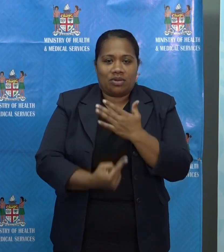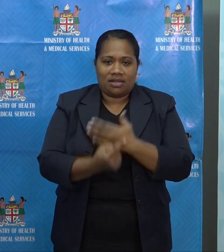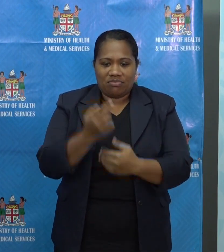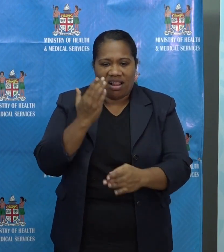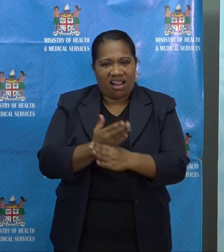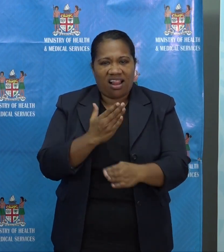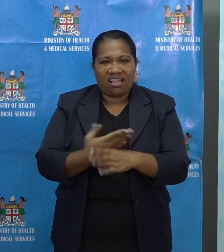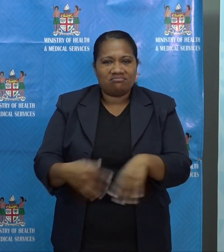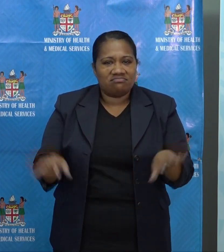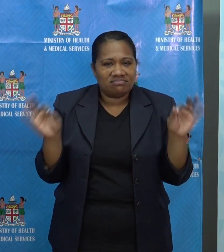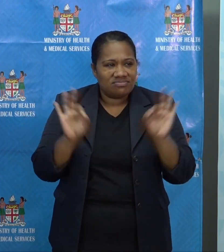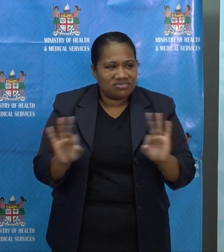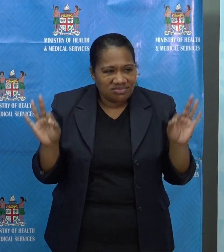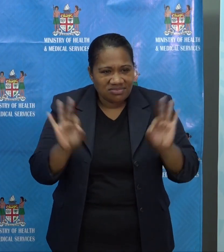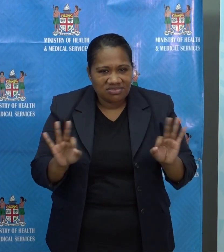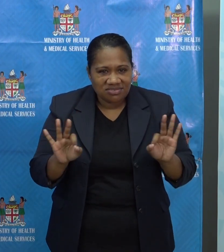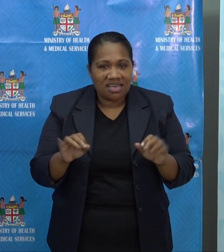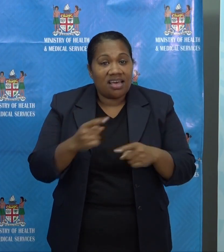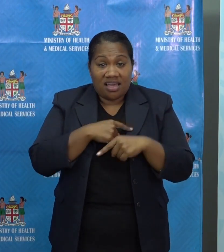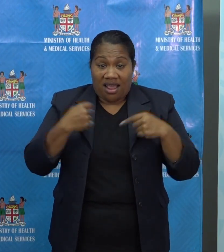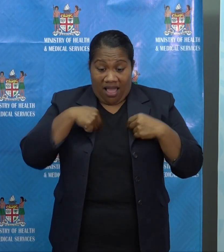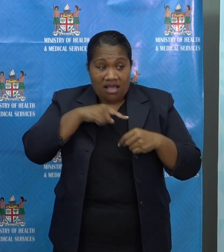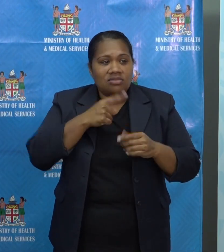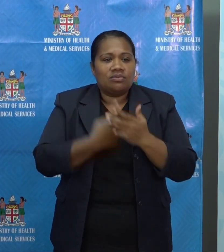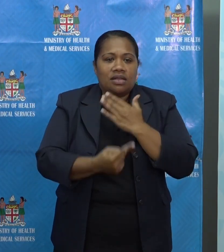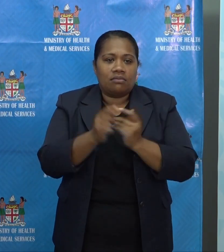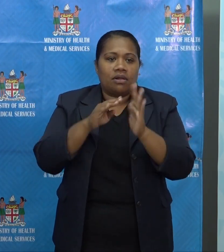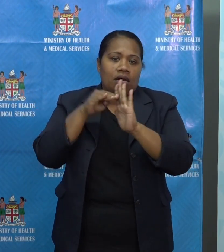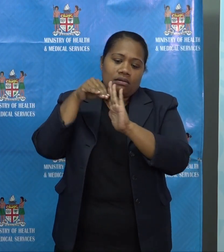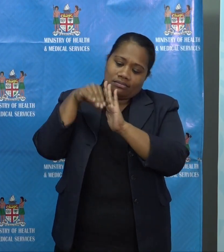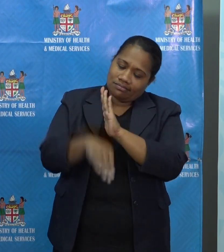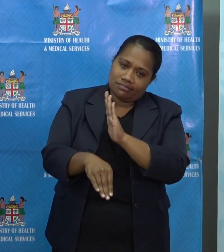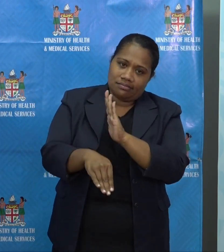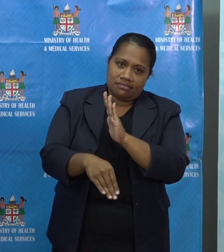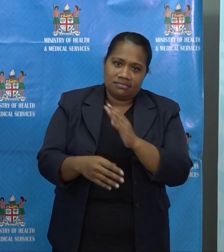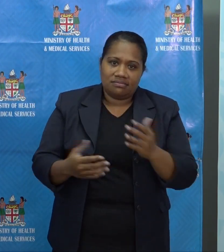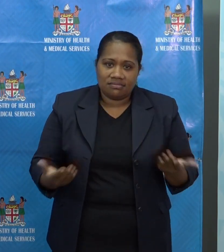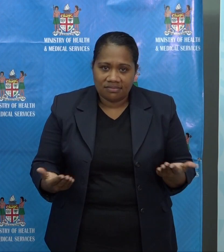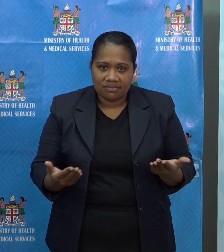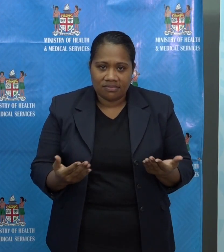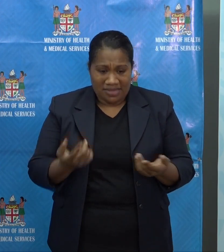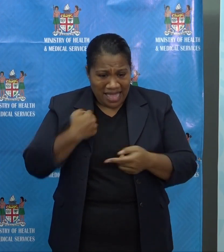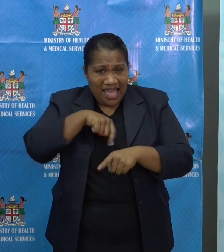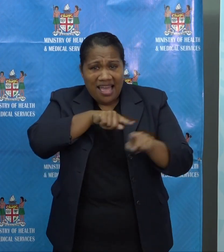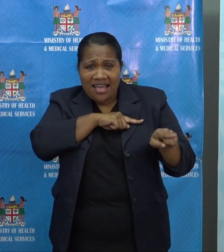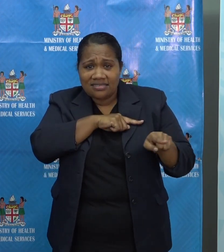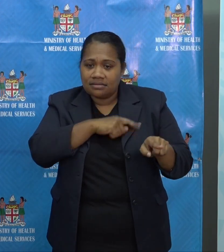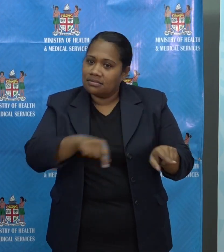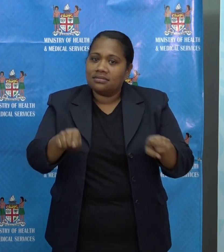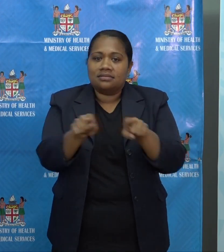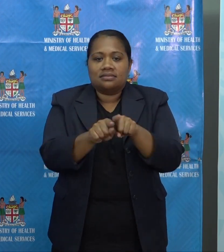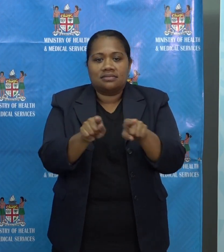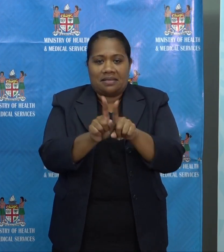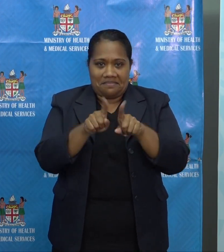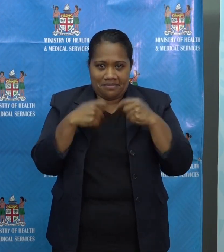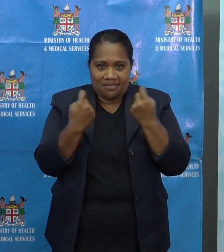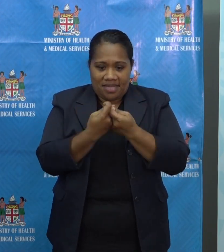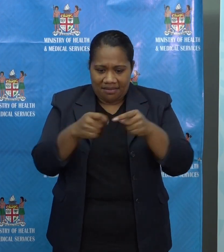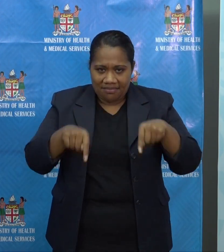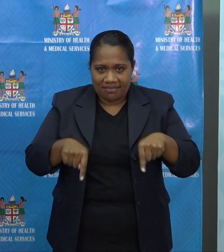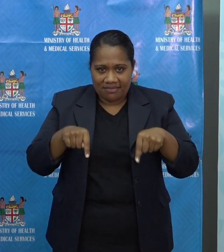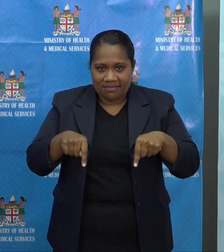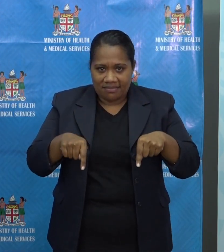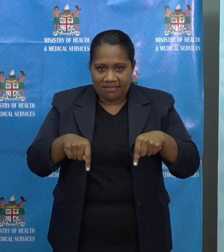and we will be in a difficult place. We are all in the same team here. We all want to become COVID